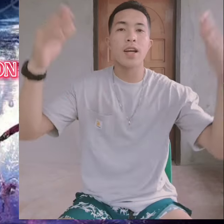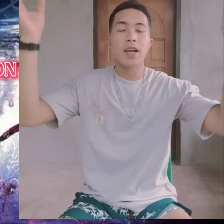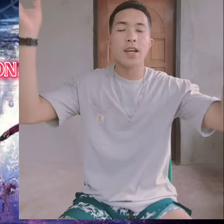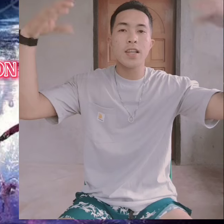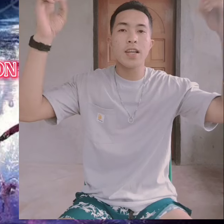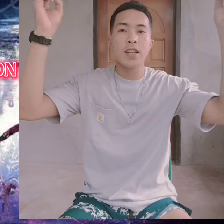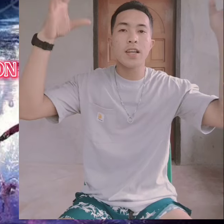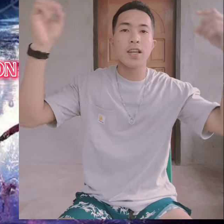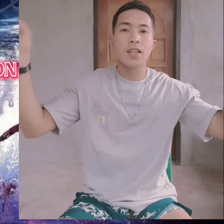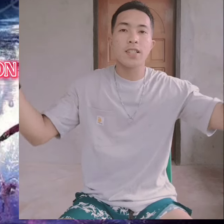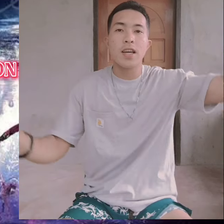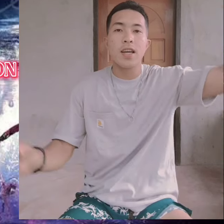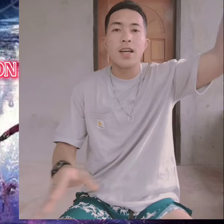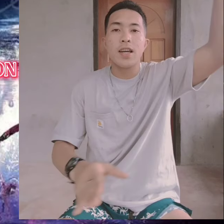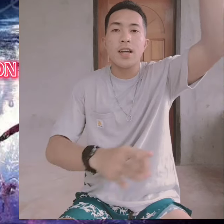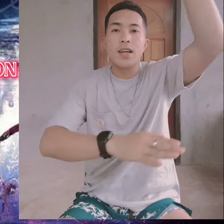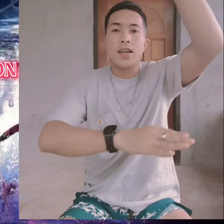a rainy day